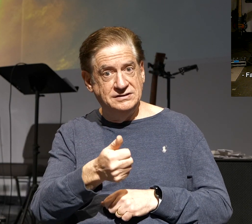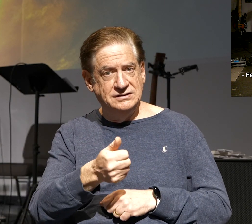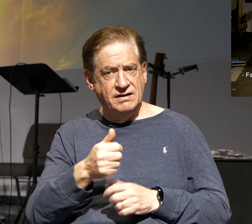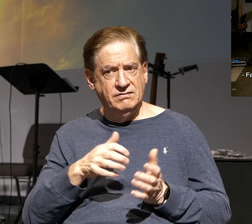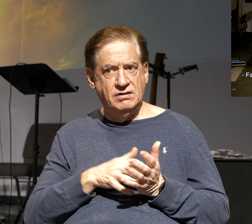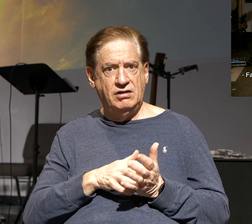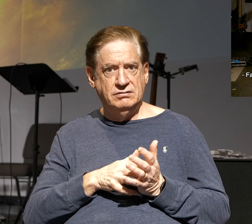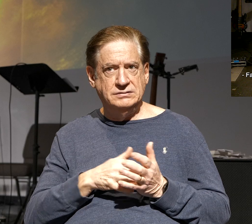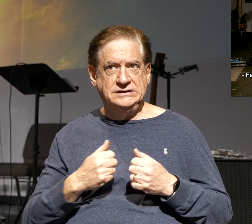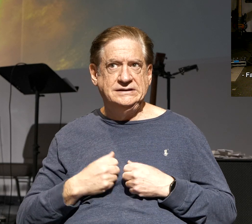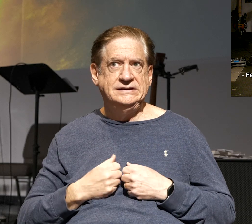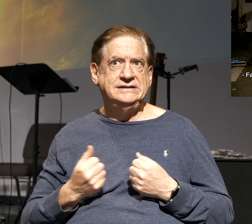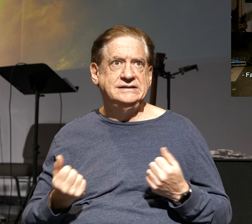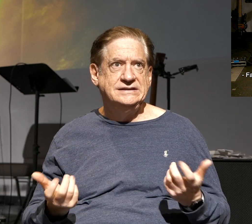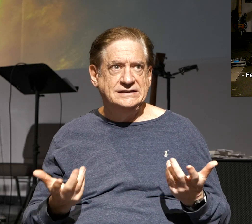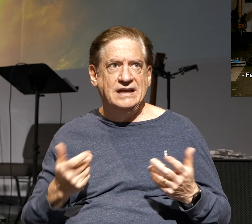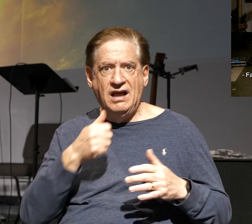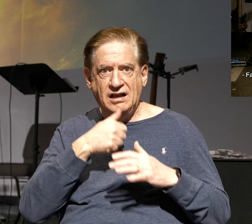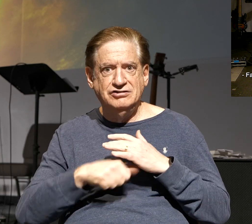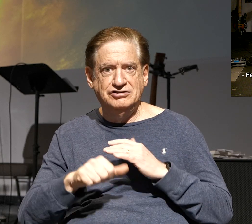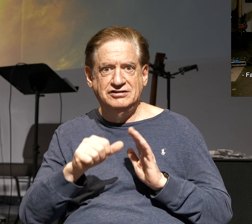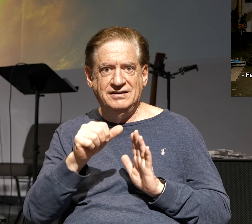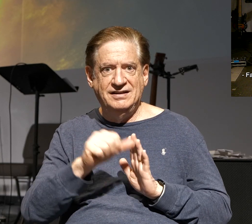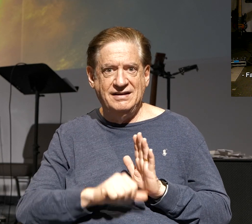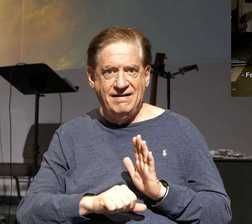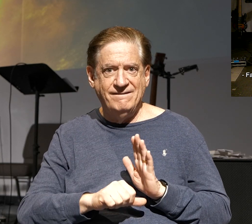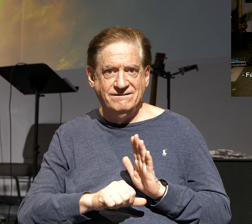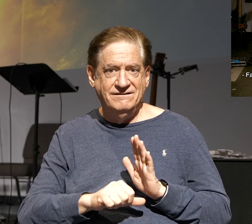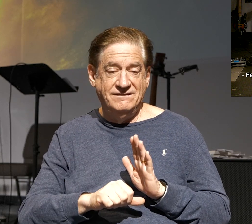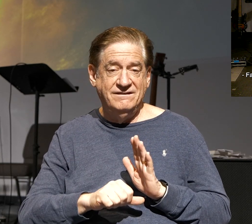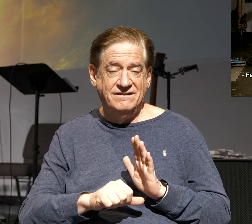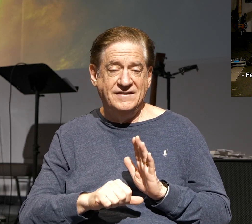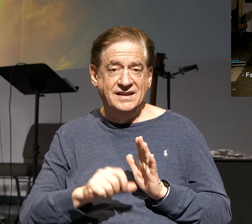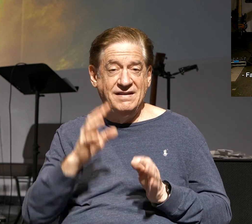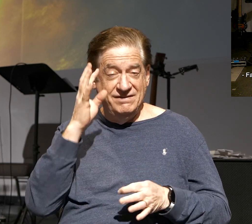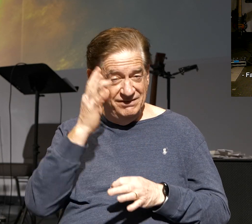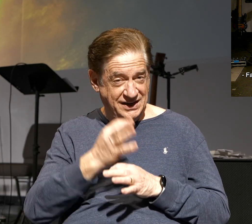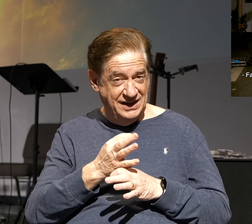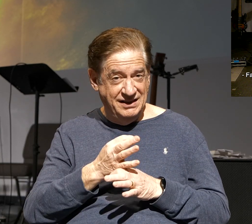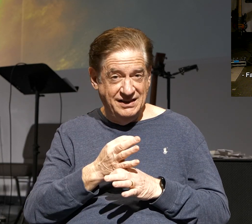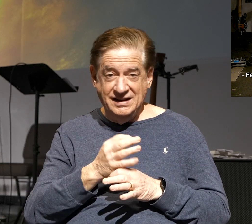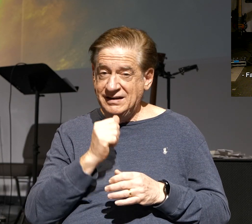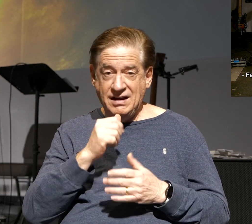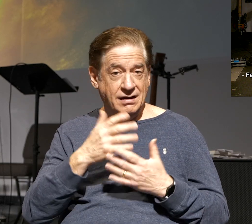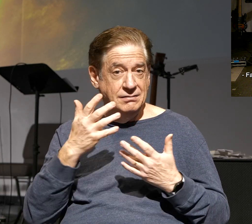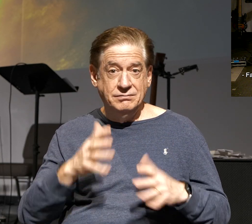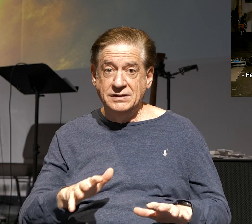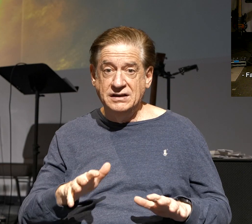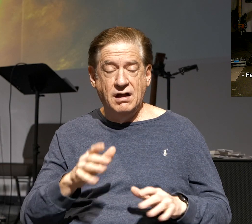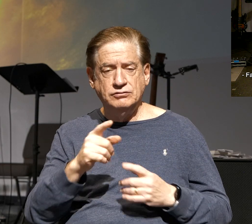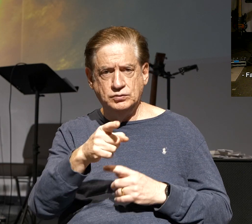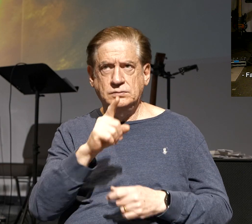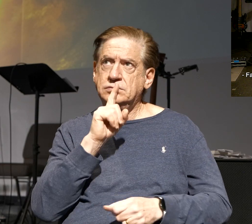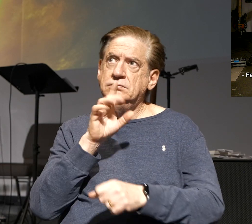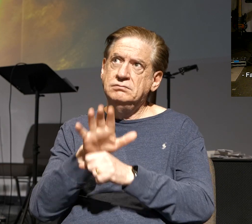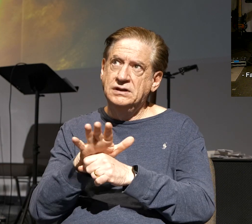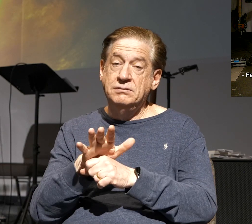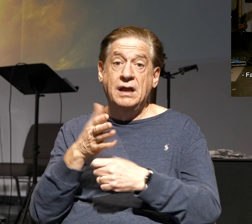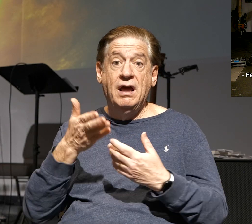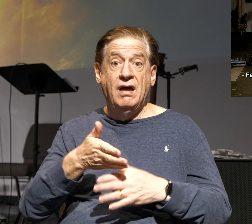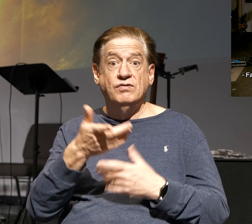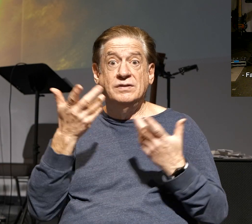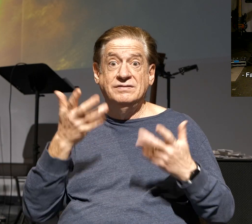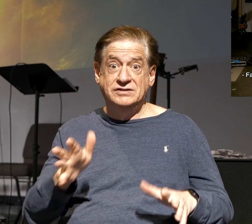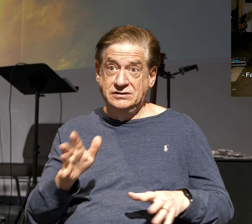vulnerable. You go under the knife. Faith hasn't completed itself until you make a commitment. And after